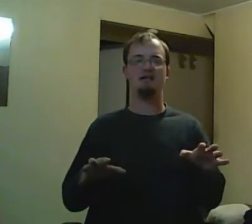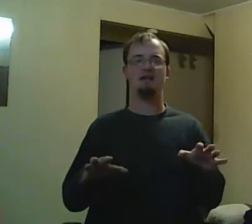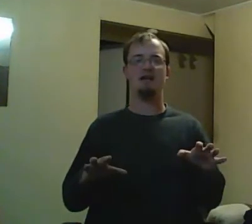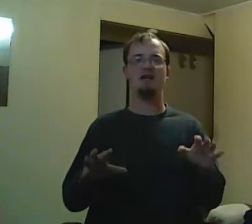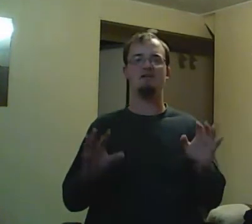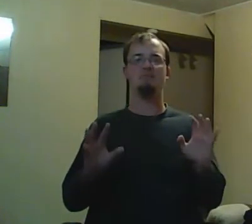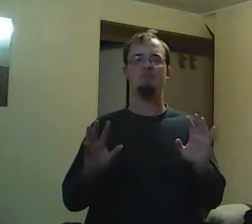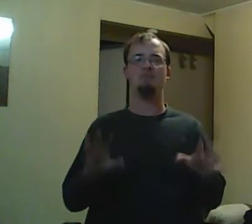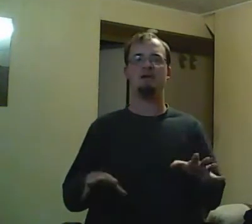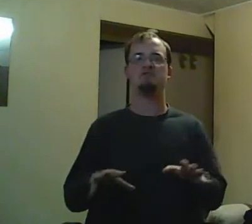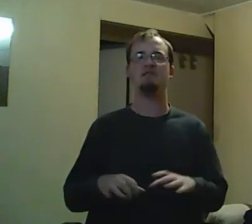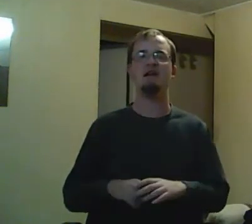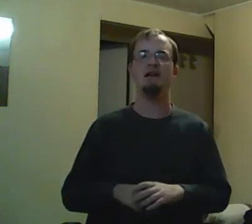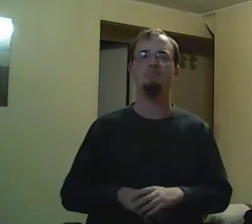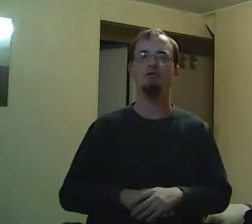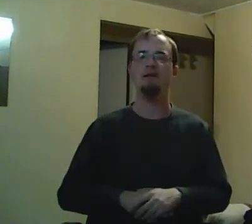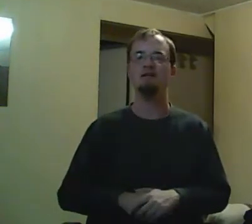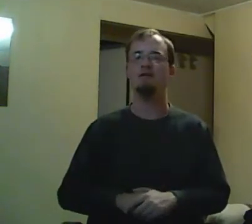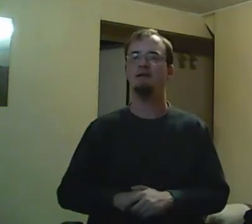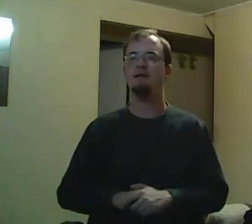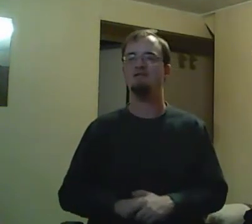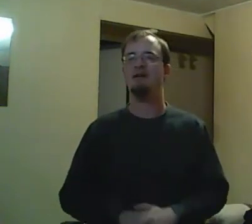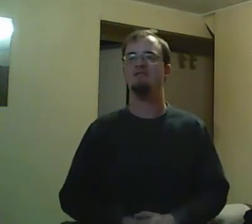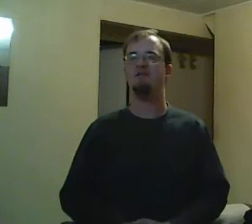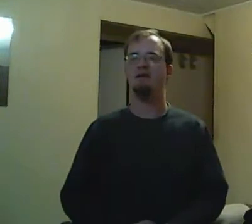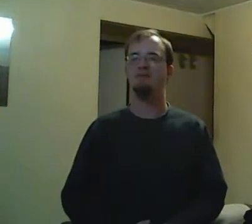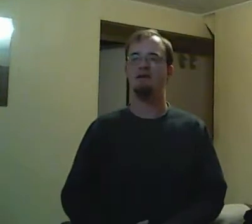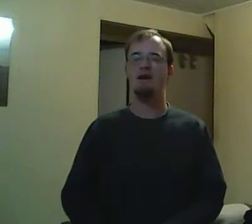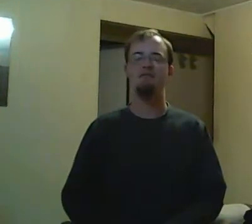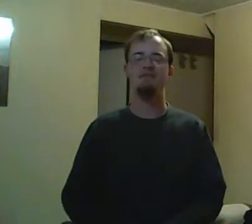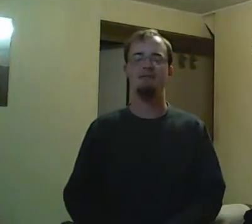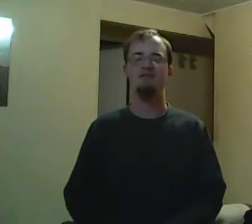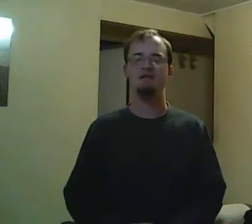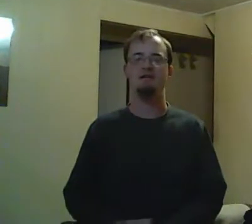gotten the help she deserved. People should have said, Emma, we'll get you the help you need.